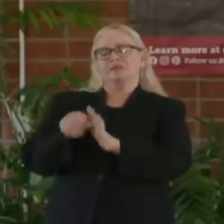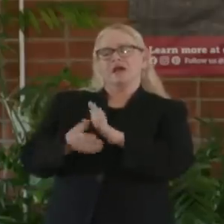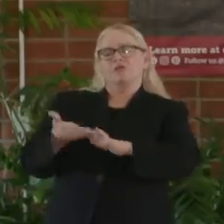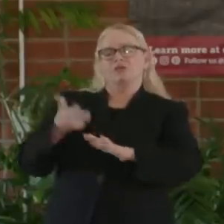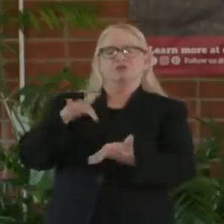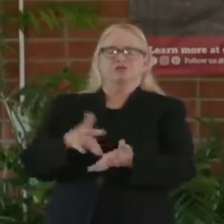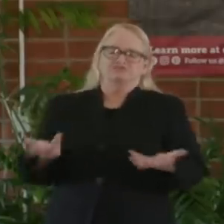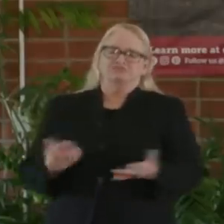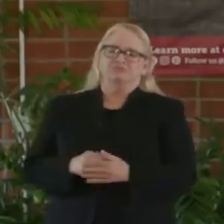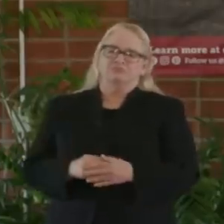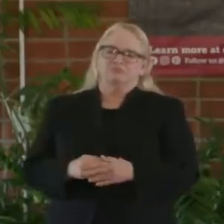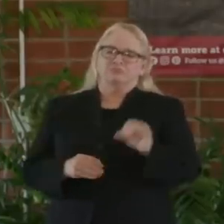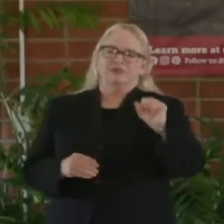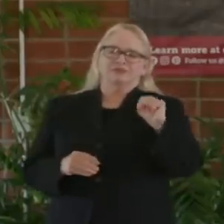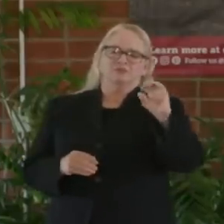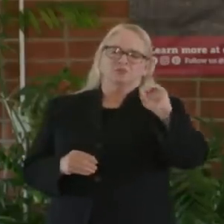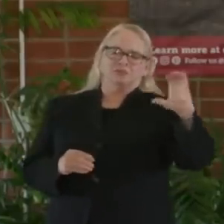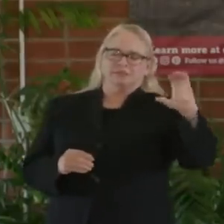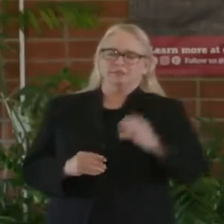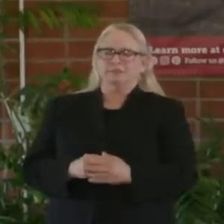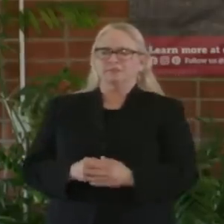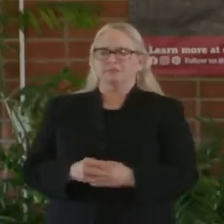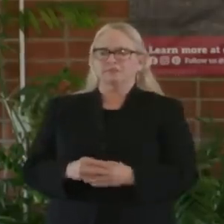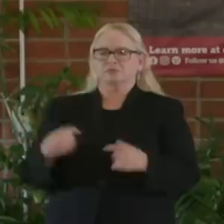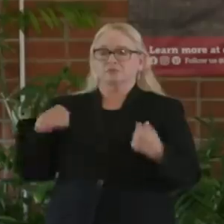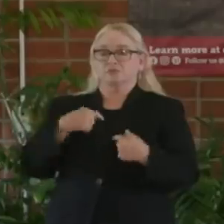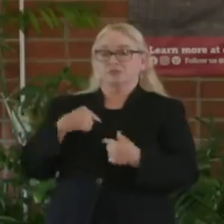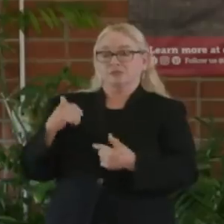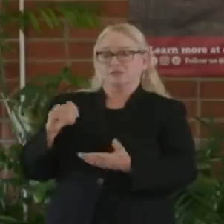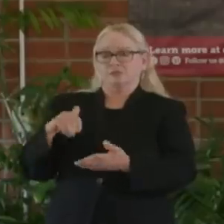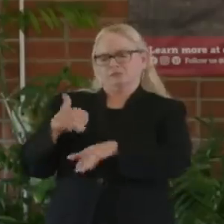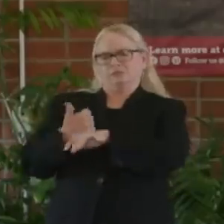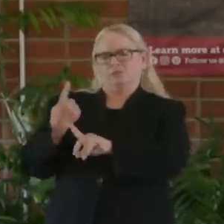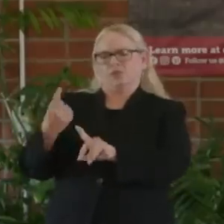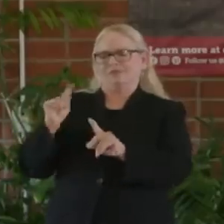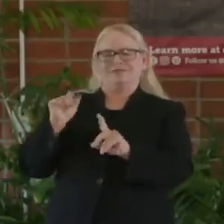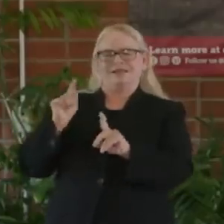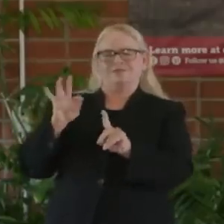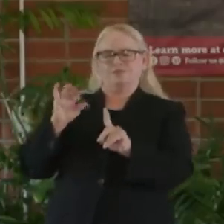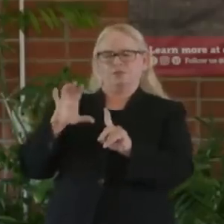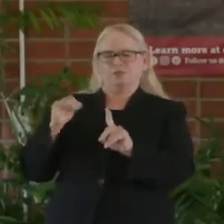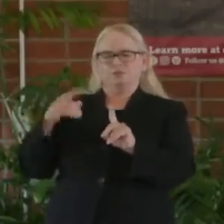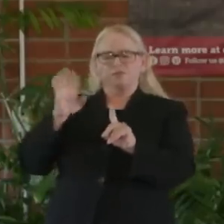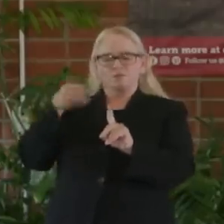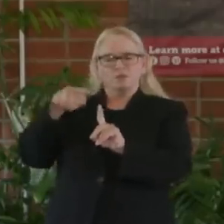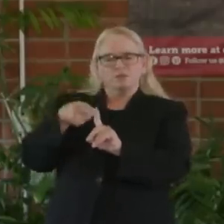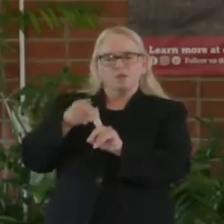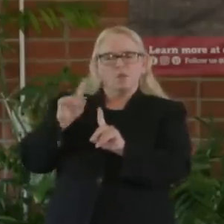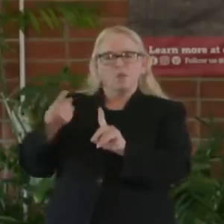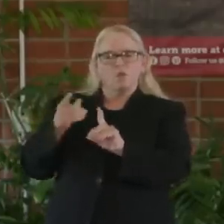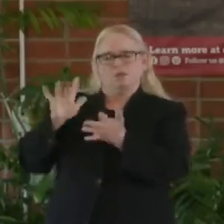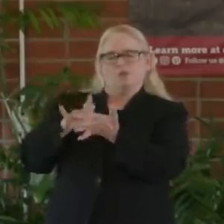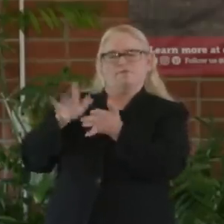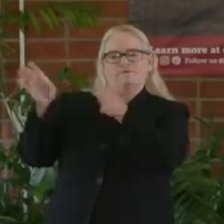a new Central Valley Task Force exclusively focused on the needs of the task force, or rather the needs of